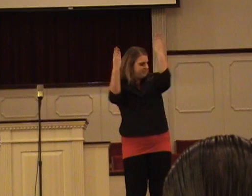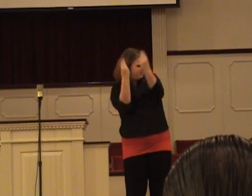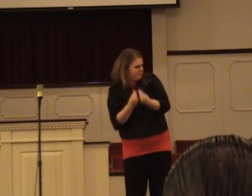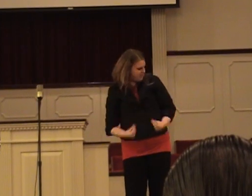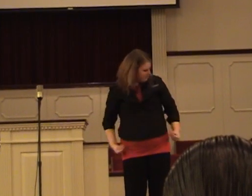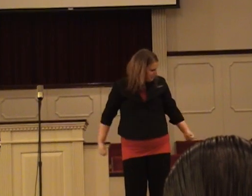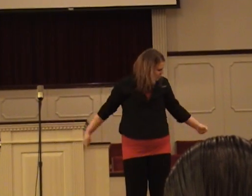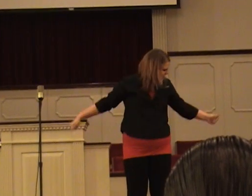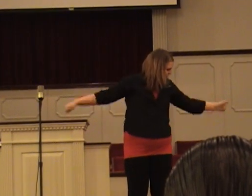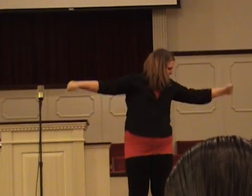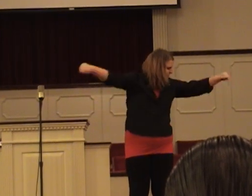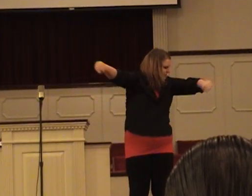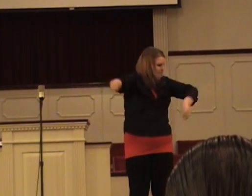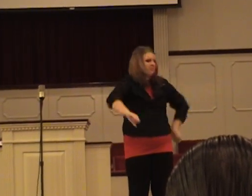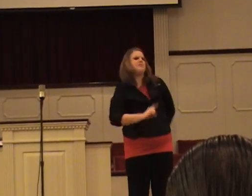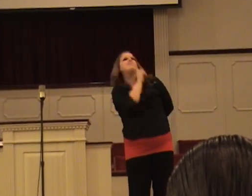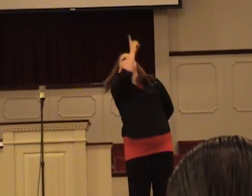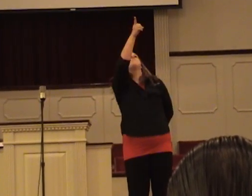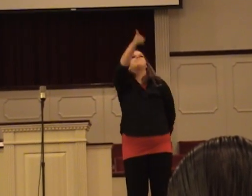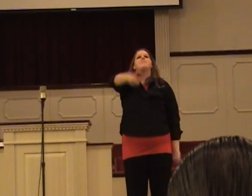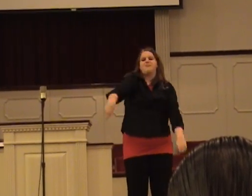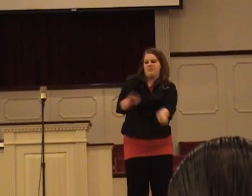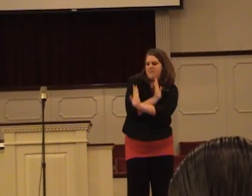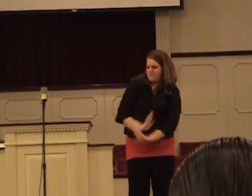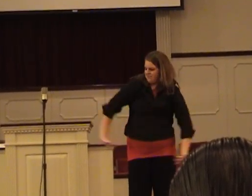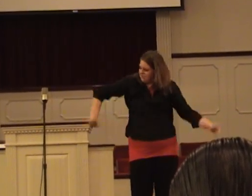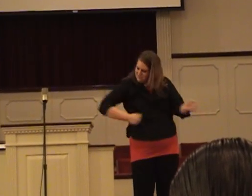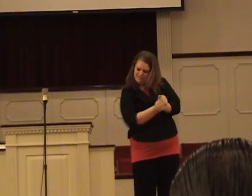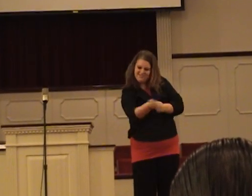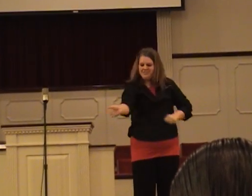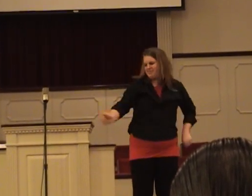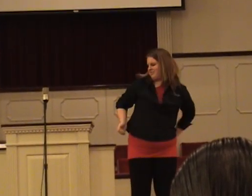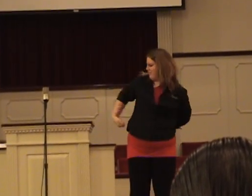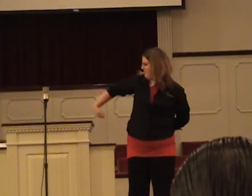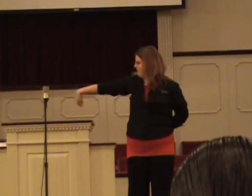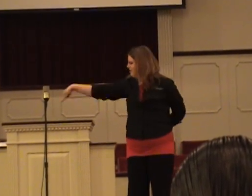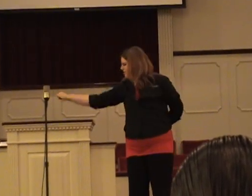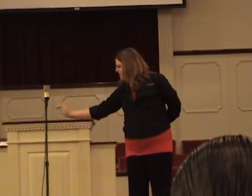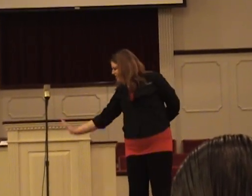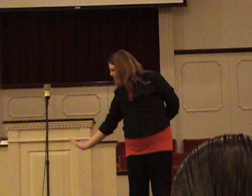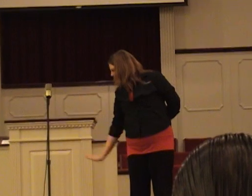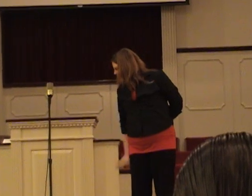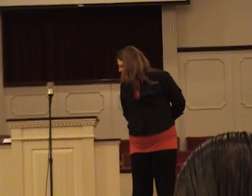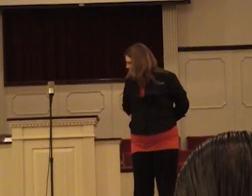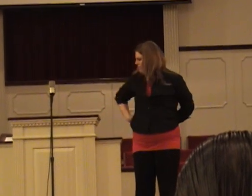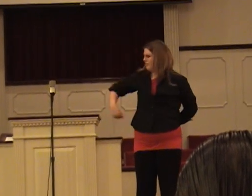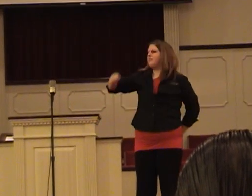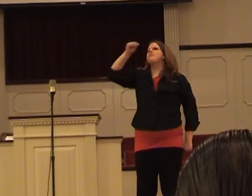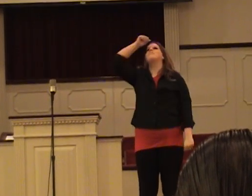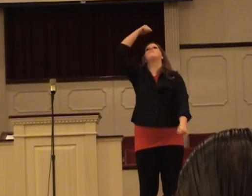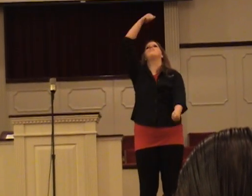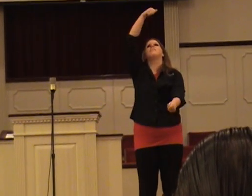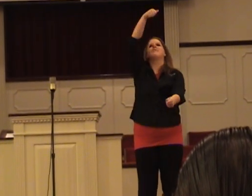fade But it's true it will not pass away It remains